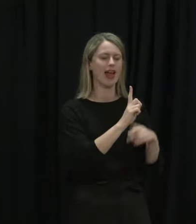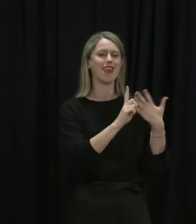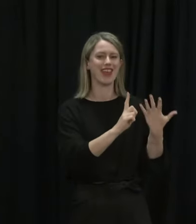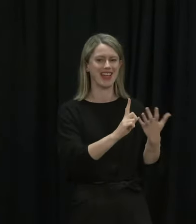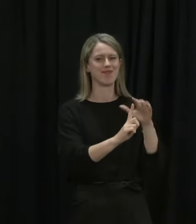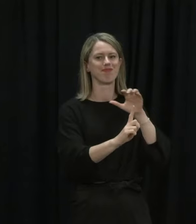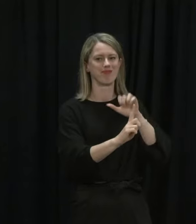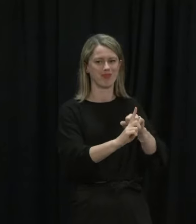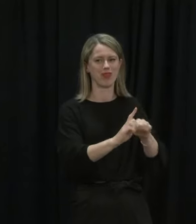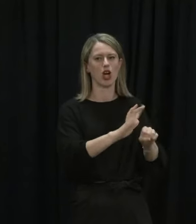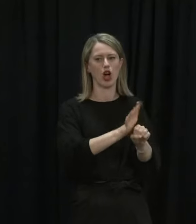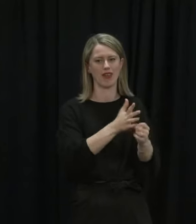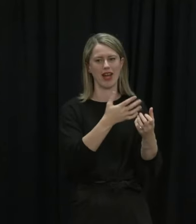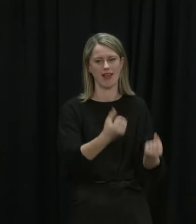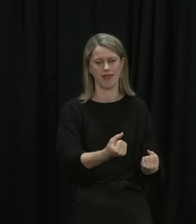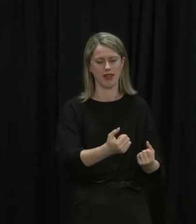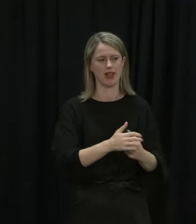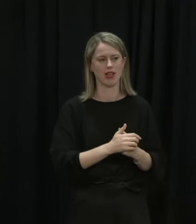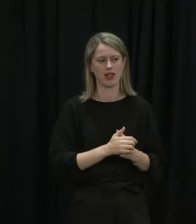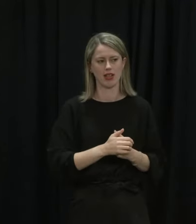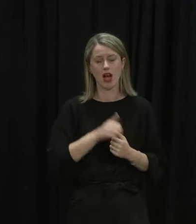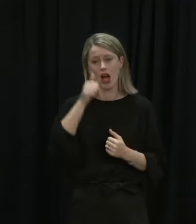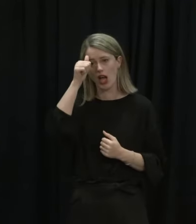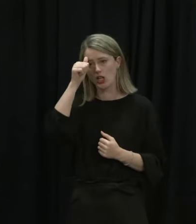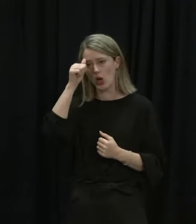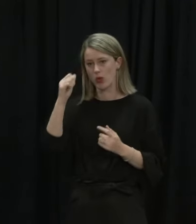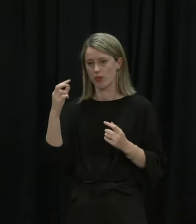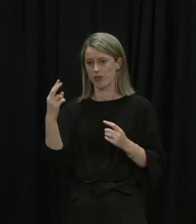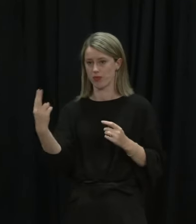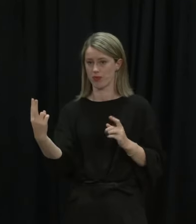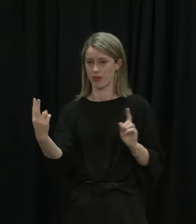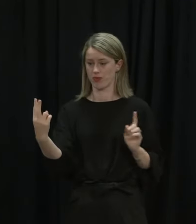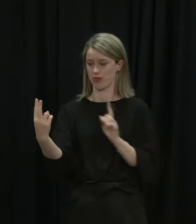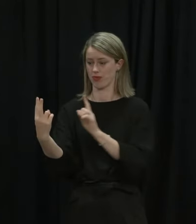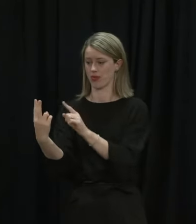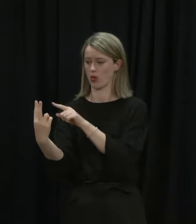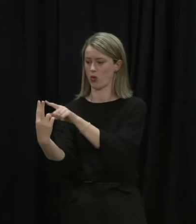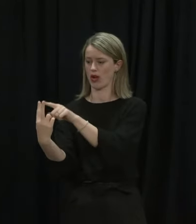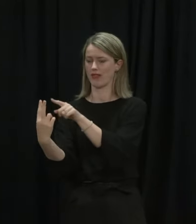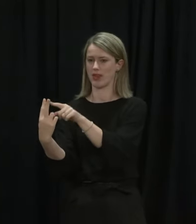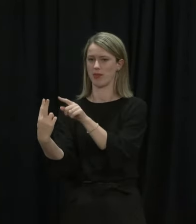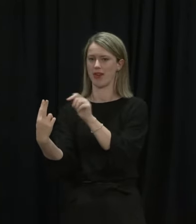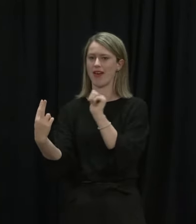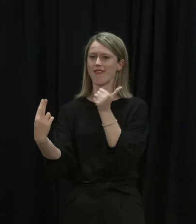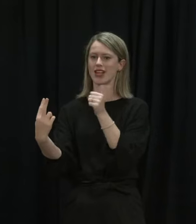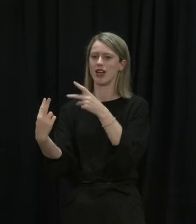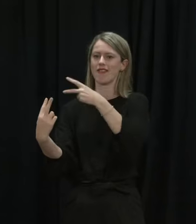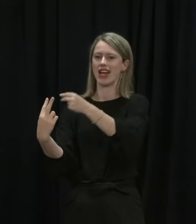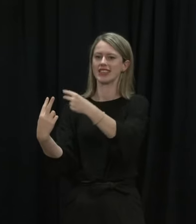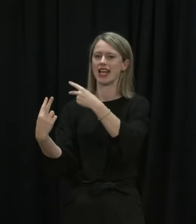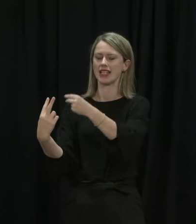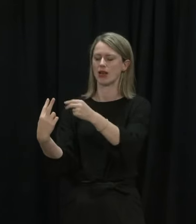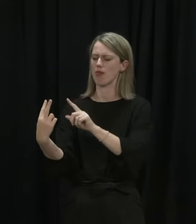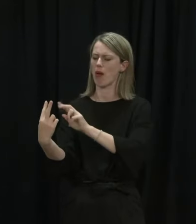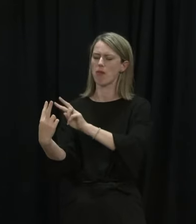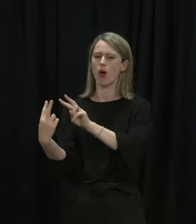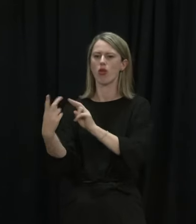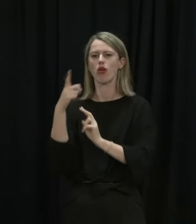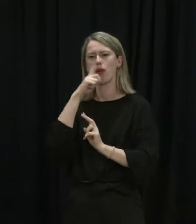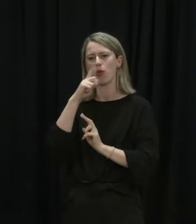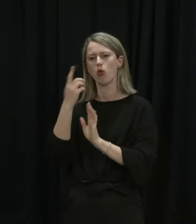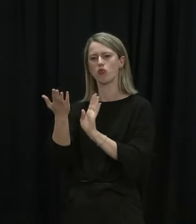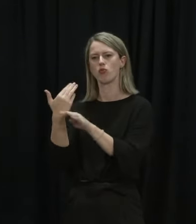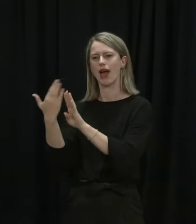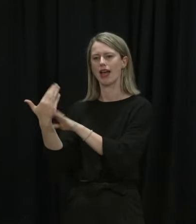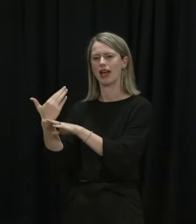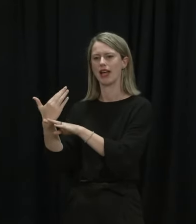a case. I do know that one of the two contacts in the Hawke's Bay was fully vaccinated but as I said both of those people have returned